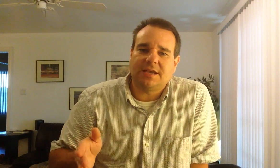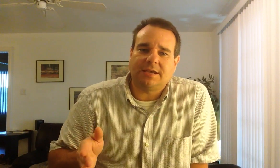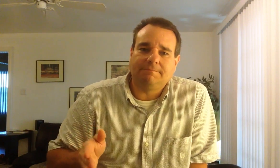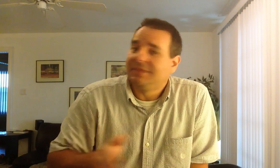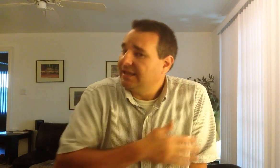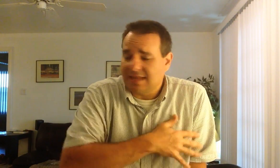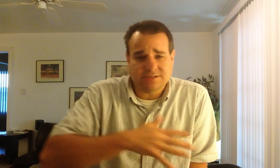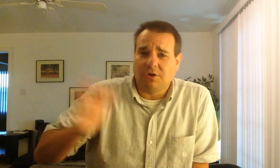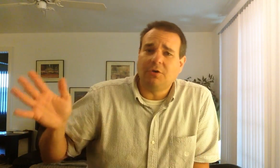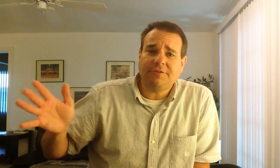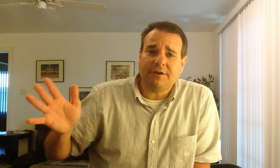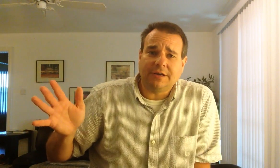second, and that's the whole theory.